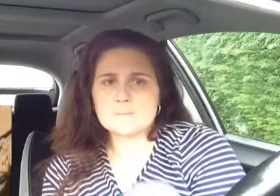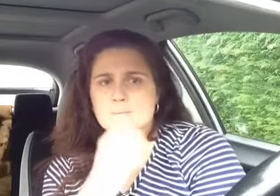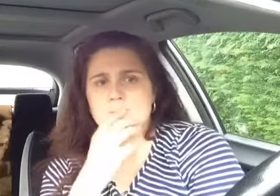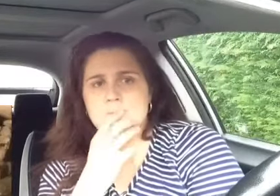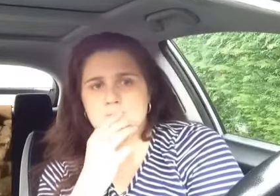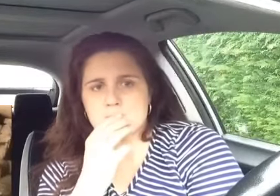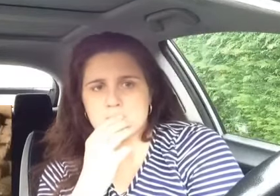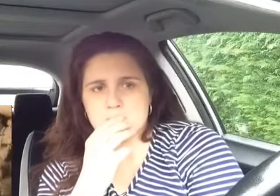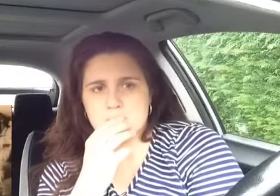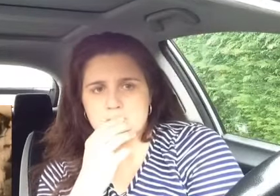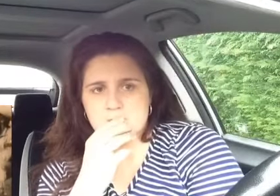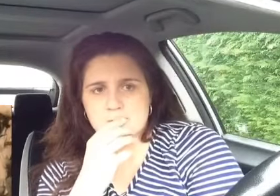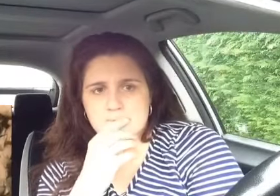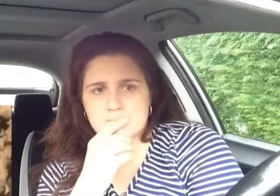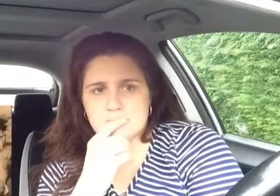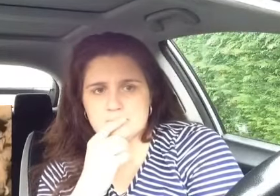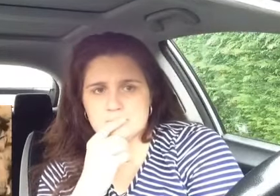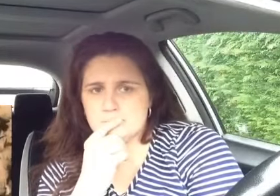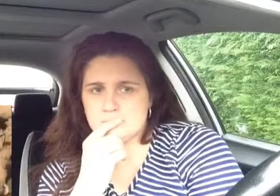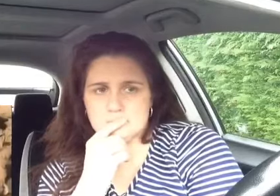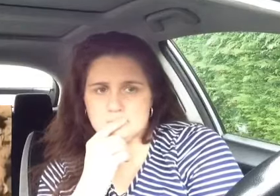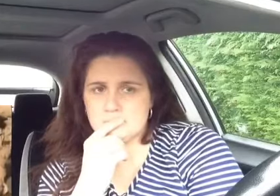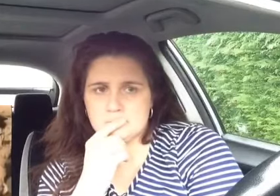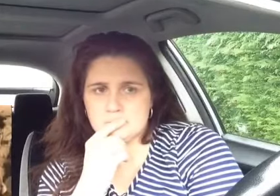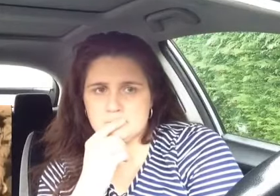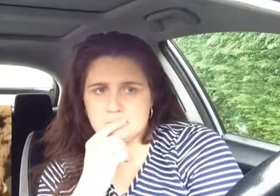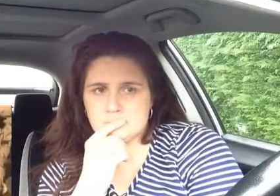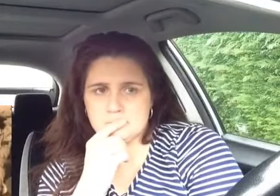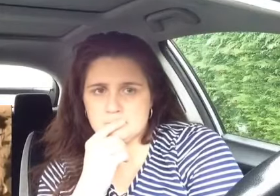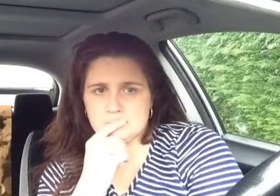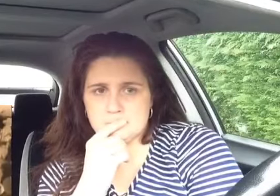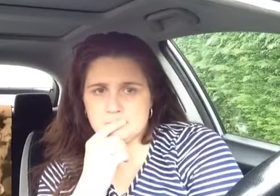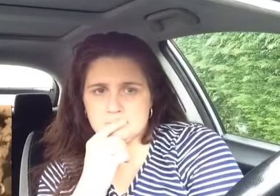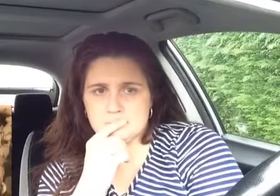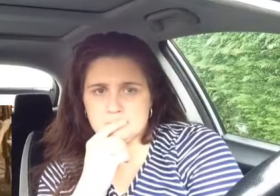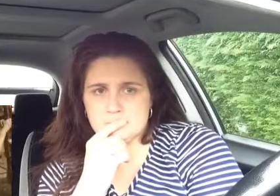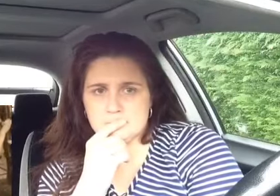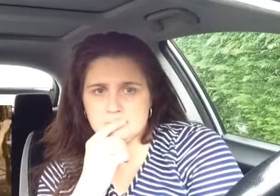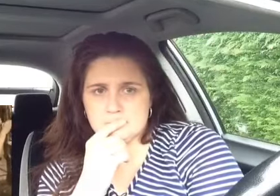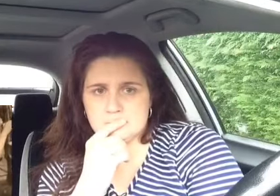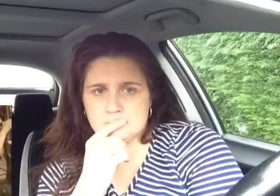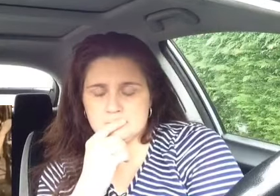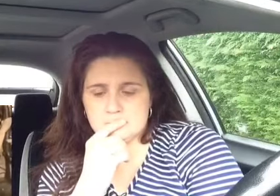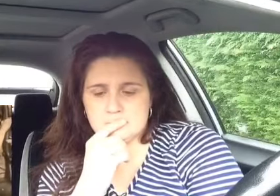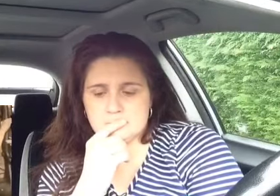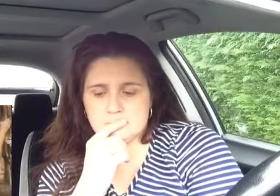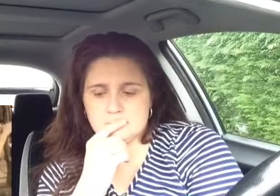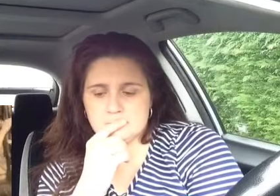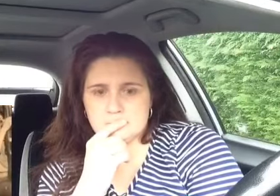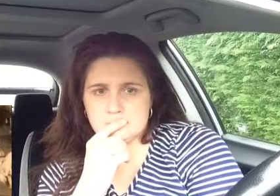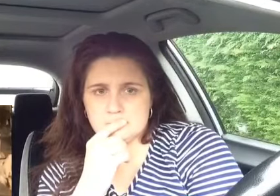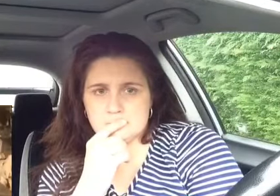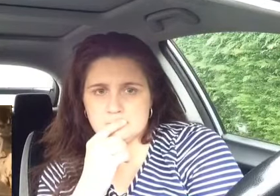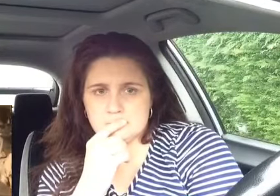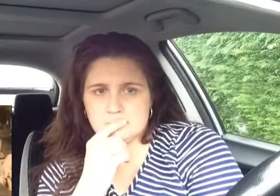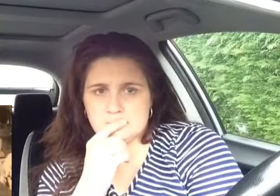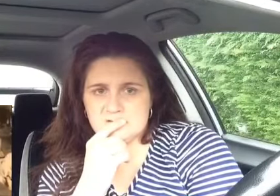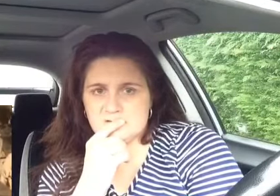exist without separating them from their identity because if we had some sense of who we really are there's no way in hell we'd allow this country to push its